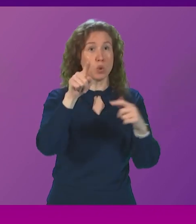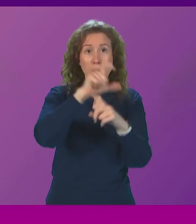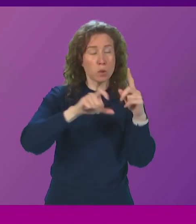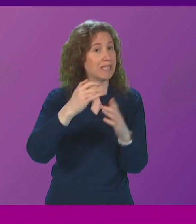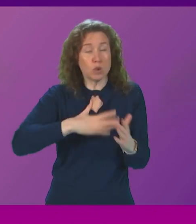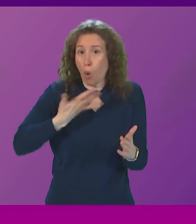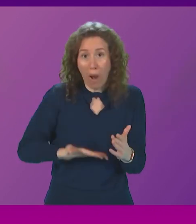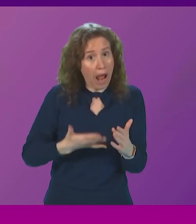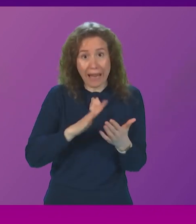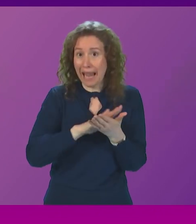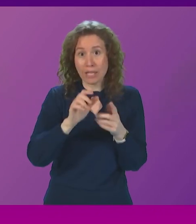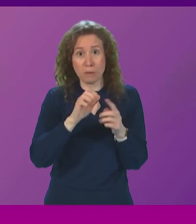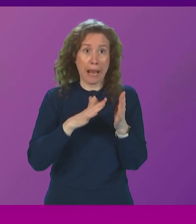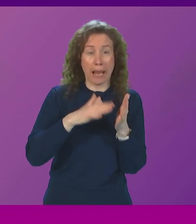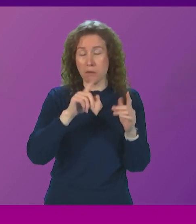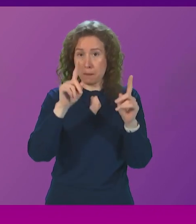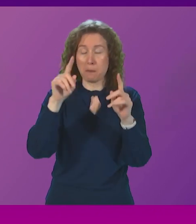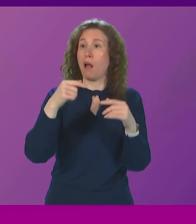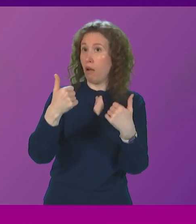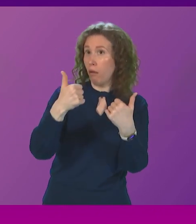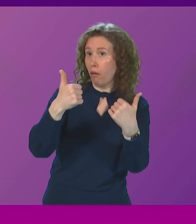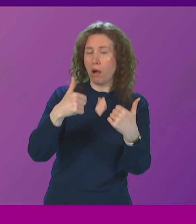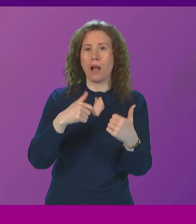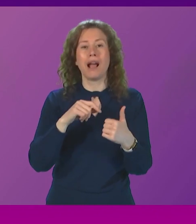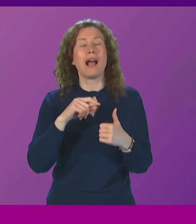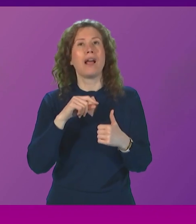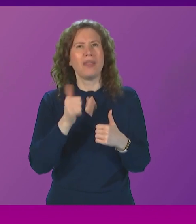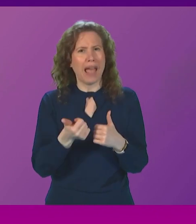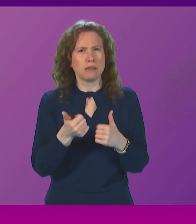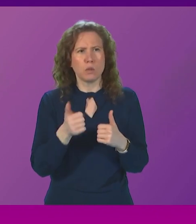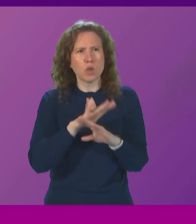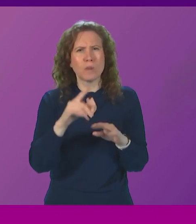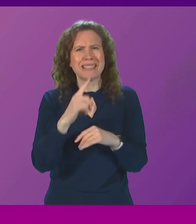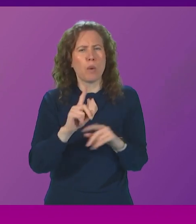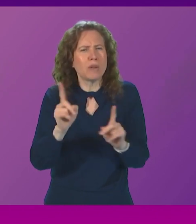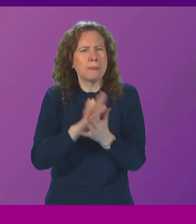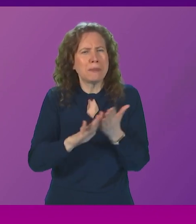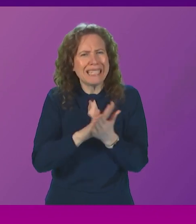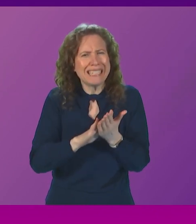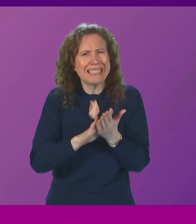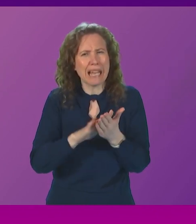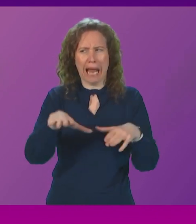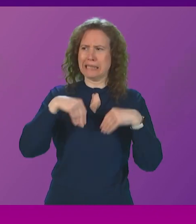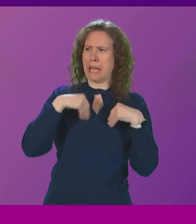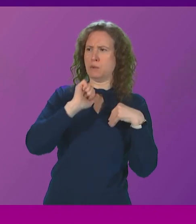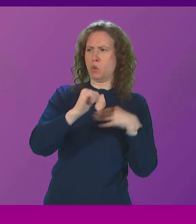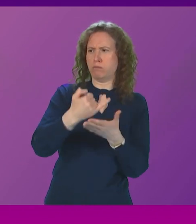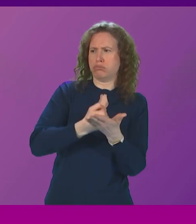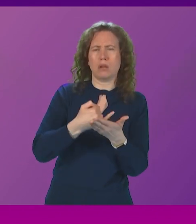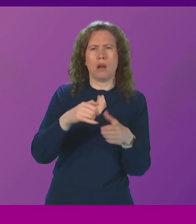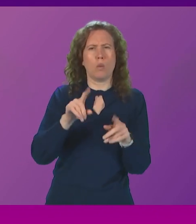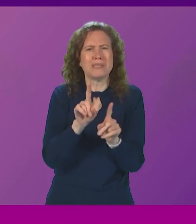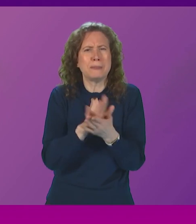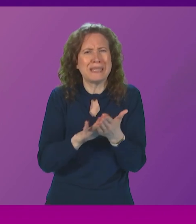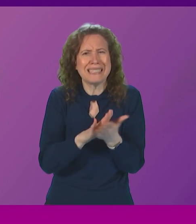is vehemently opposed to this, this will not be introduced, and then be completely unable to define what that is. He is trying to give reassurances